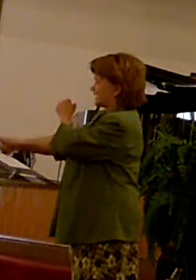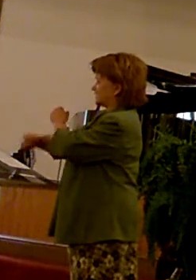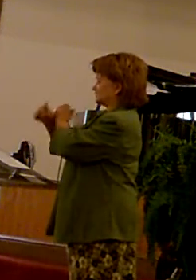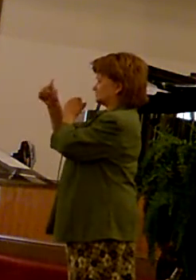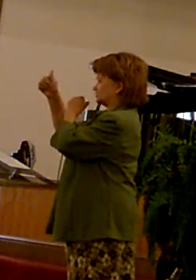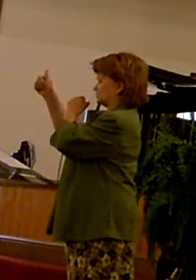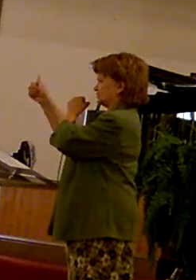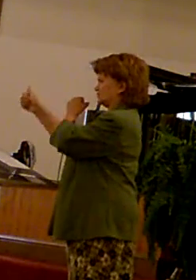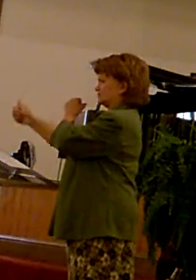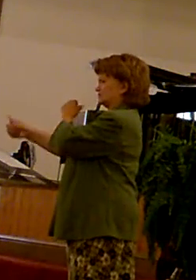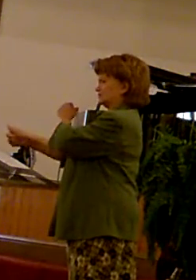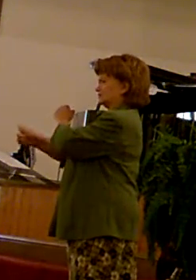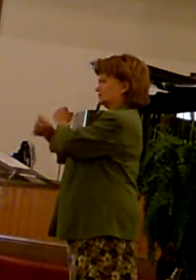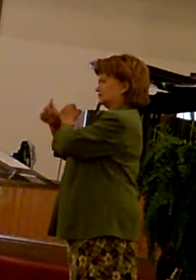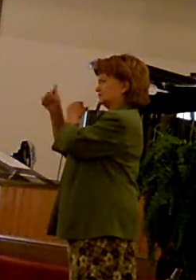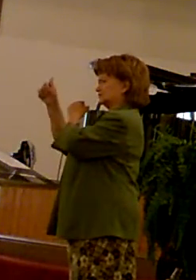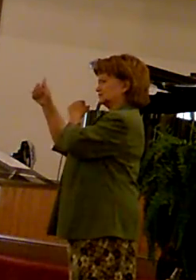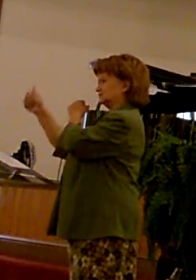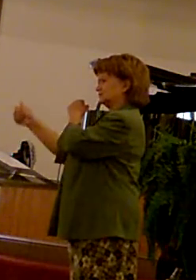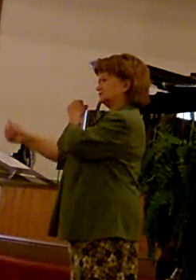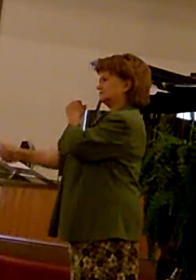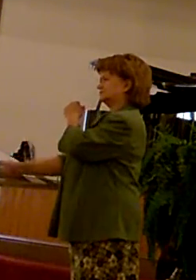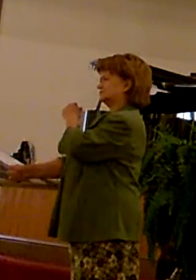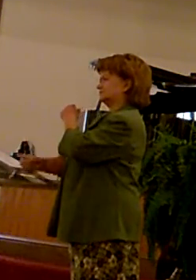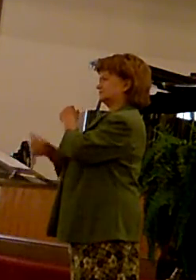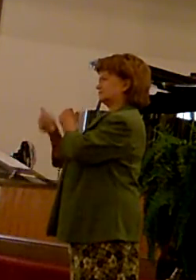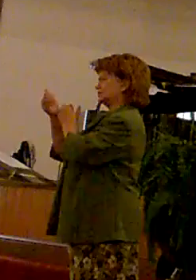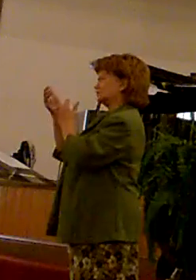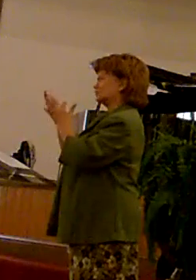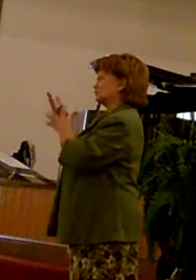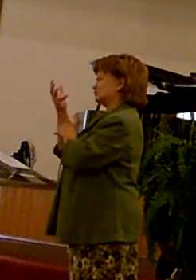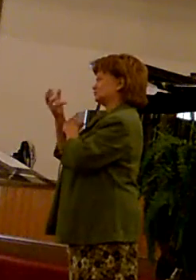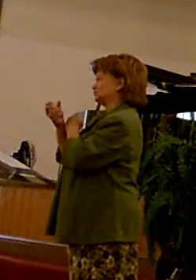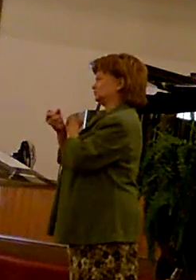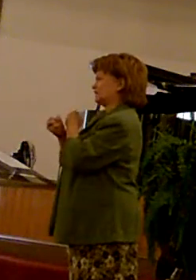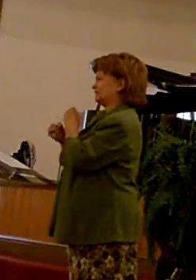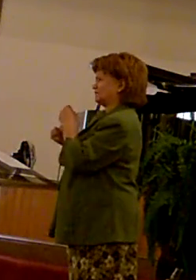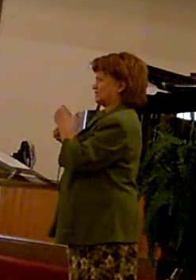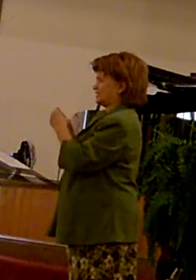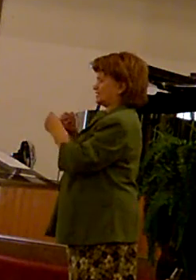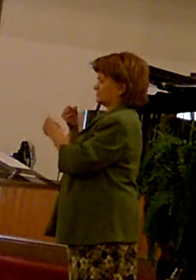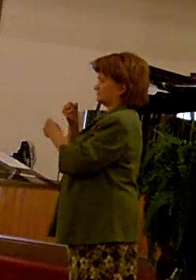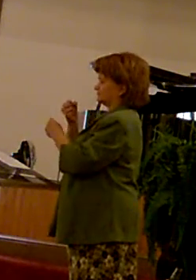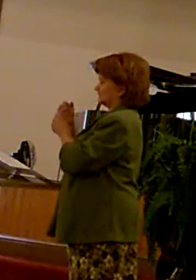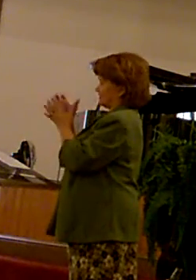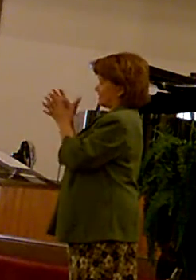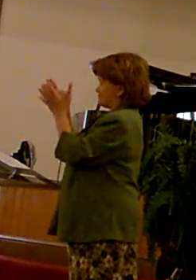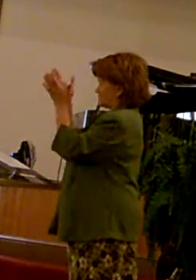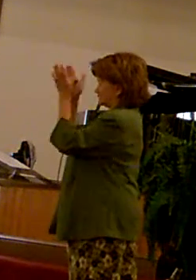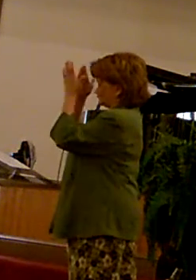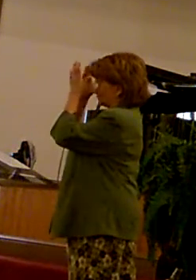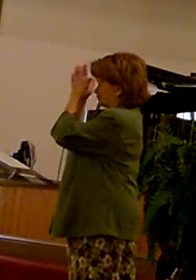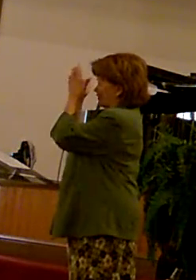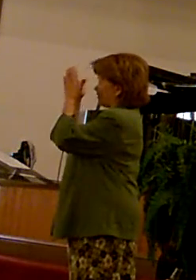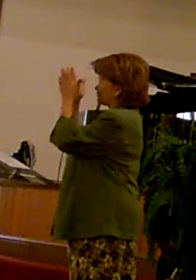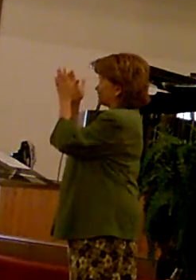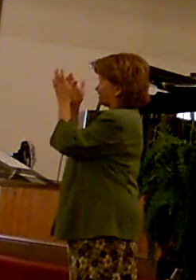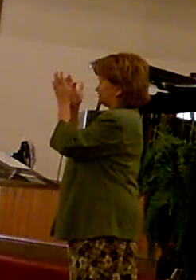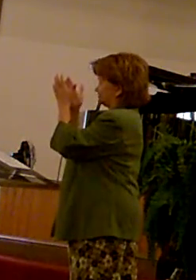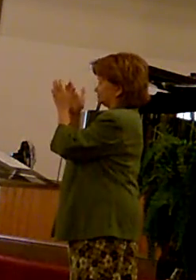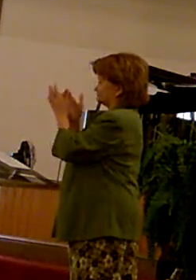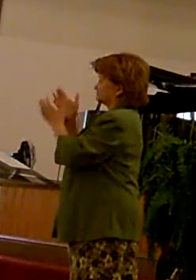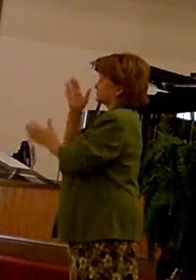Through labors and sorrows we come